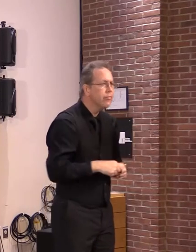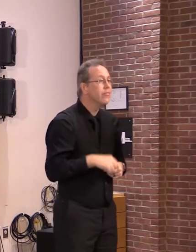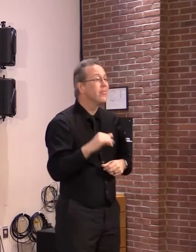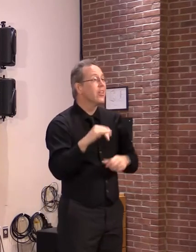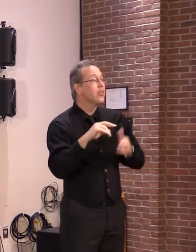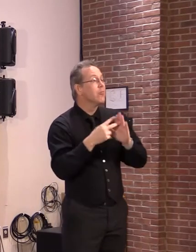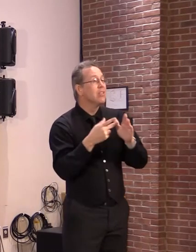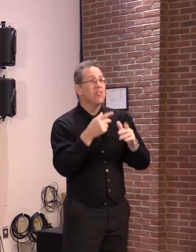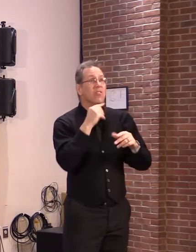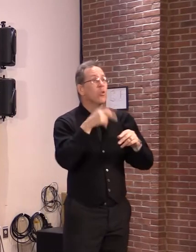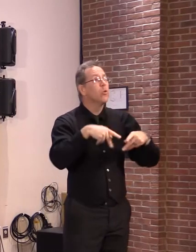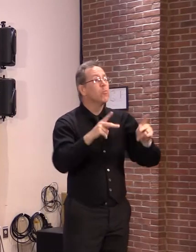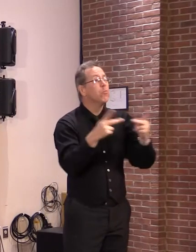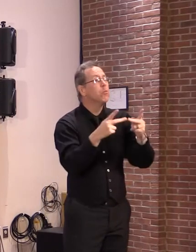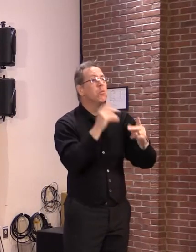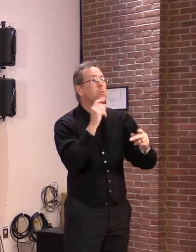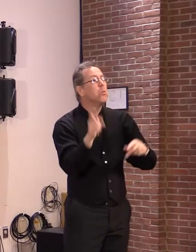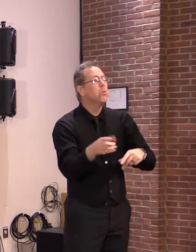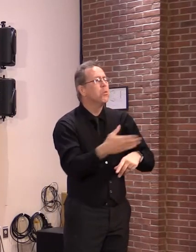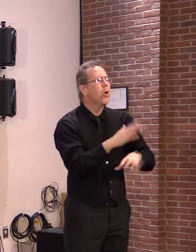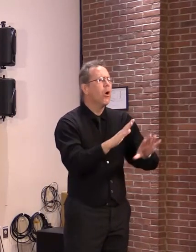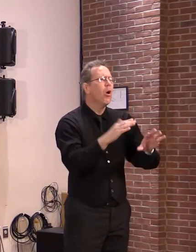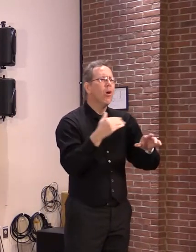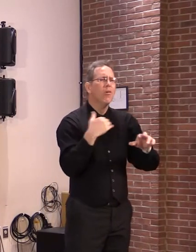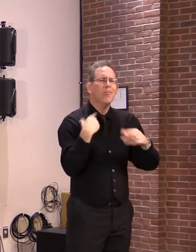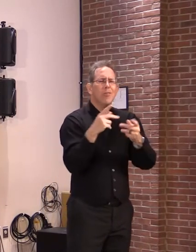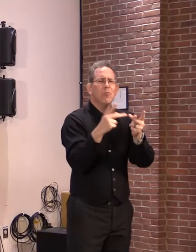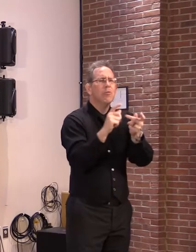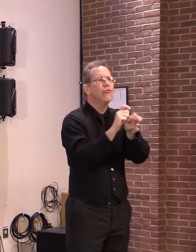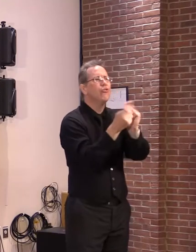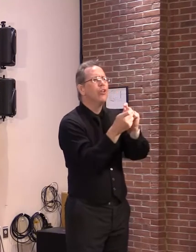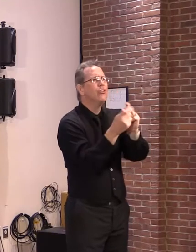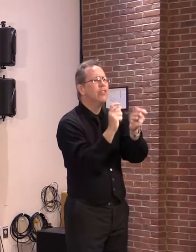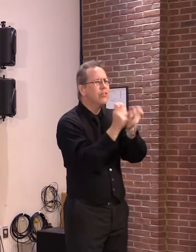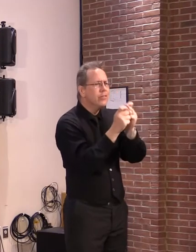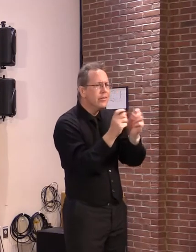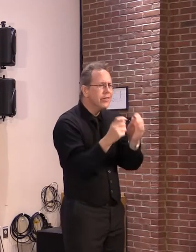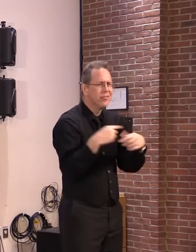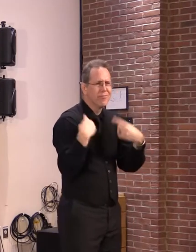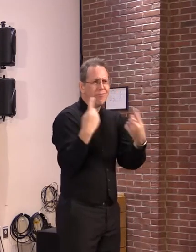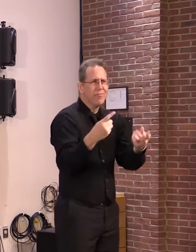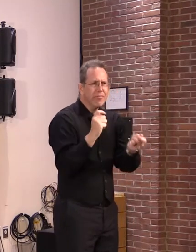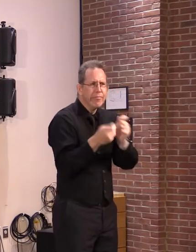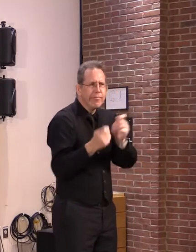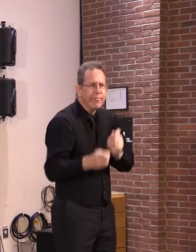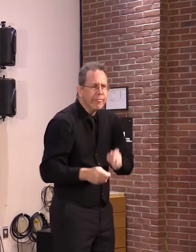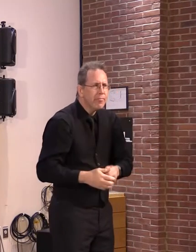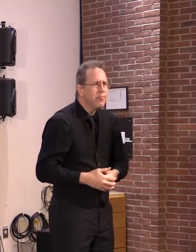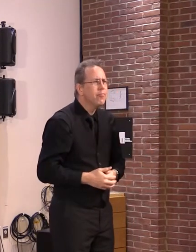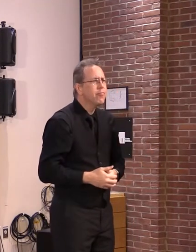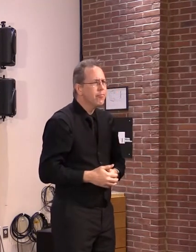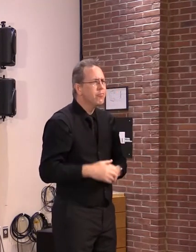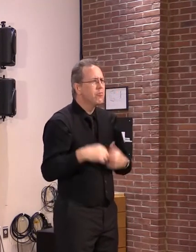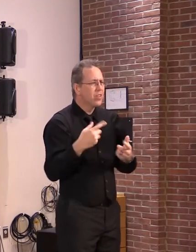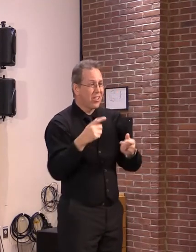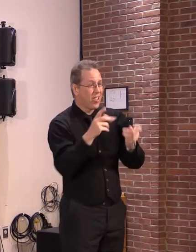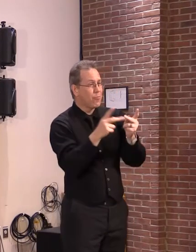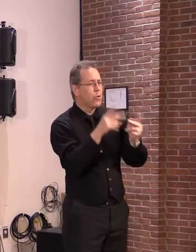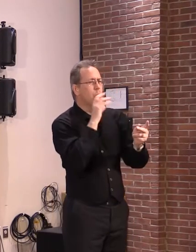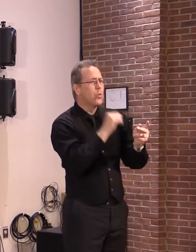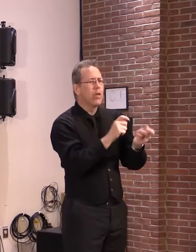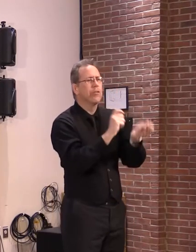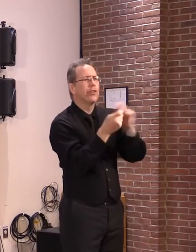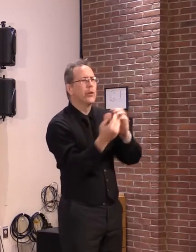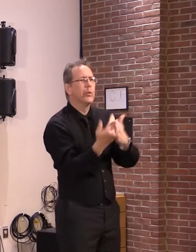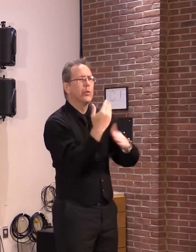our downtowns and in our designated growth centers where we have other layers of planning and zoning happening out there. And it needs to reach every corner. can't